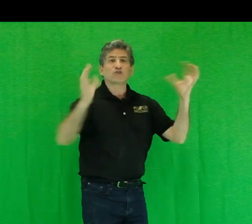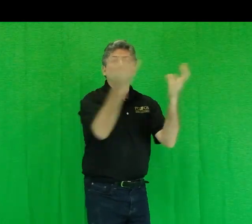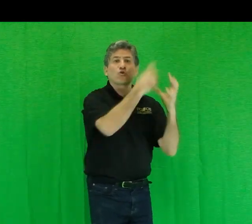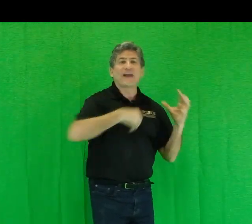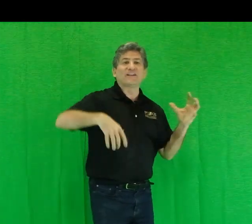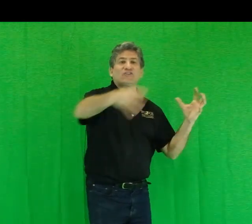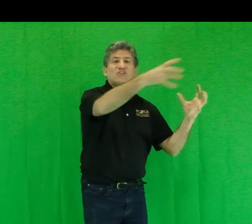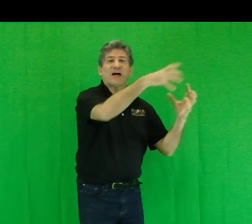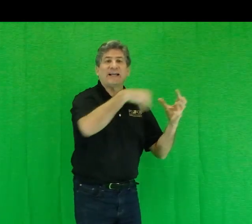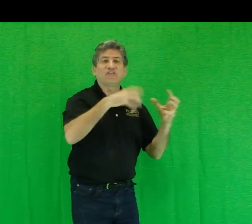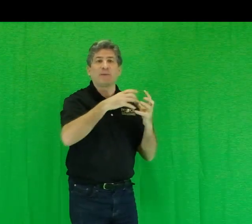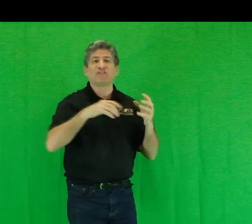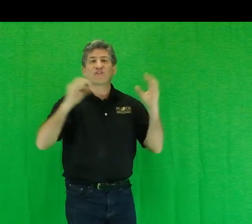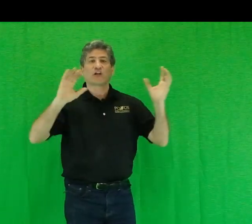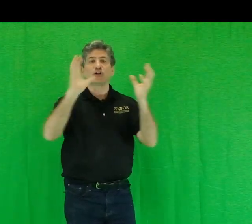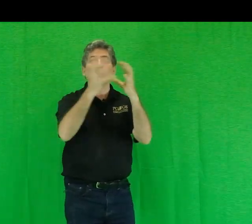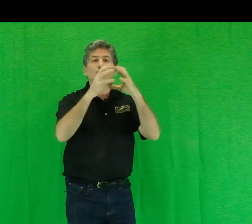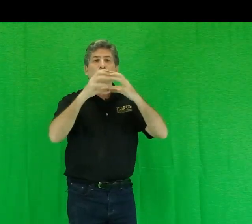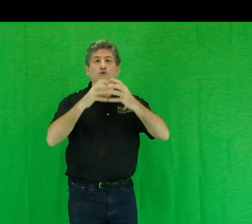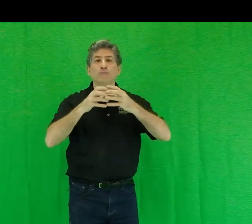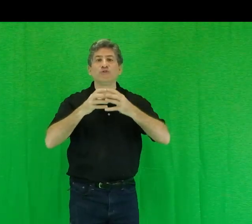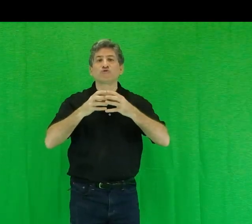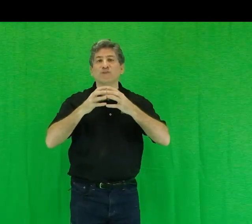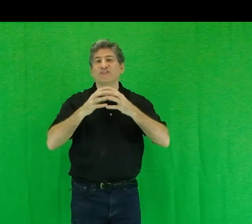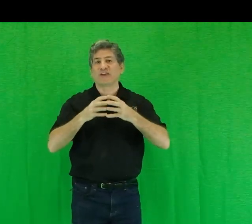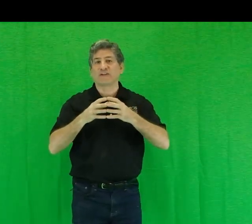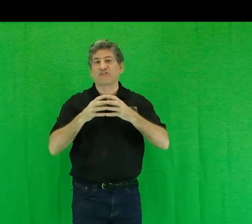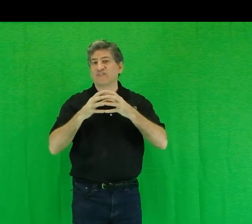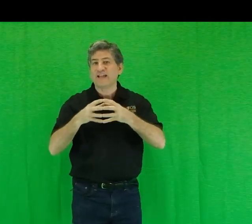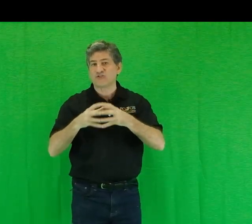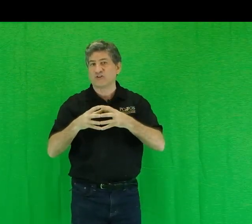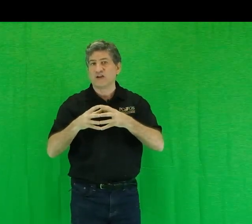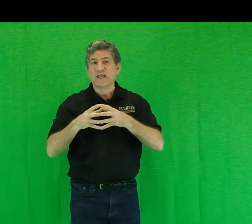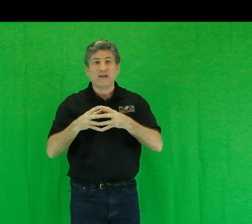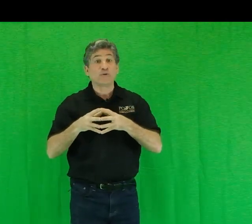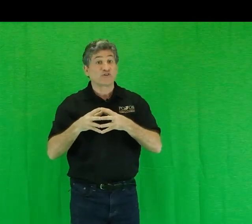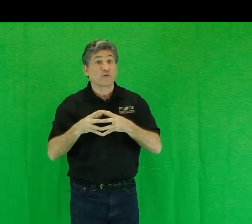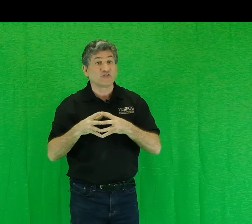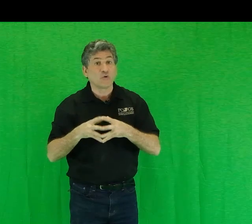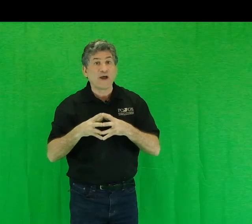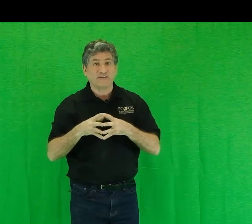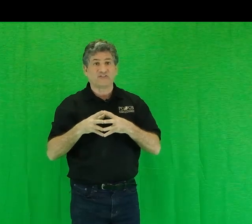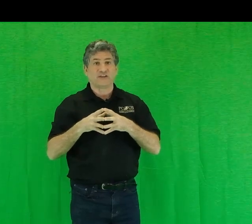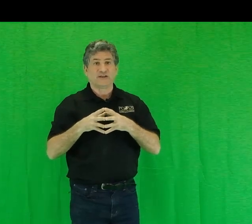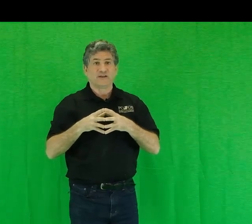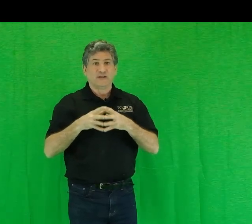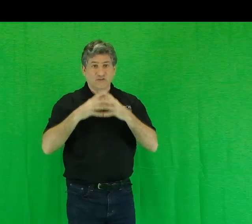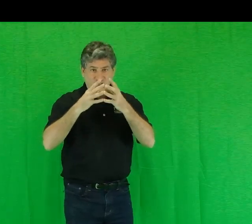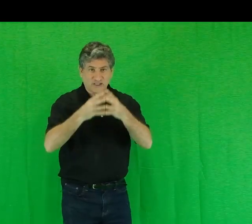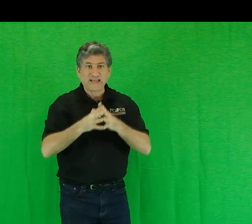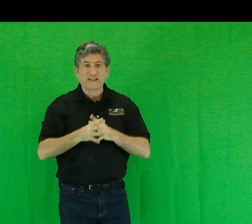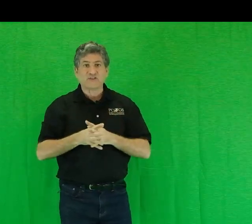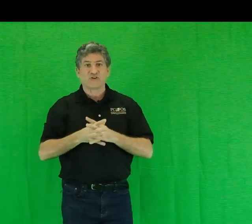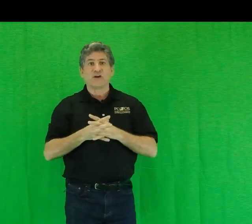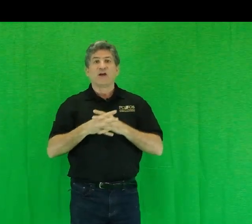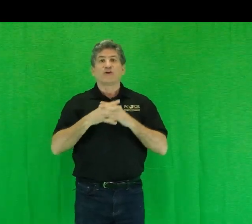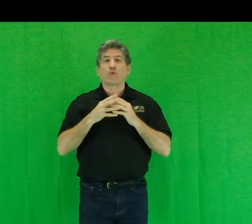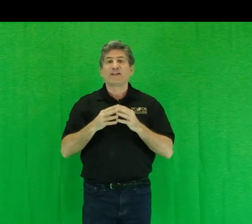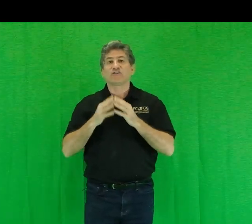-to-cradle design is based on the closed-loop nutrient cycles of nature in which there is no waste. And just like nature, the cradle-to